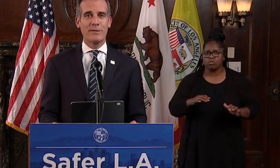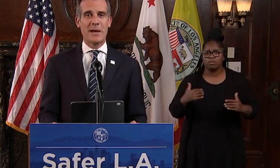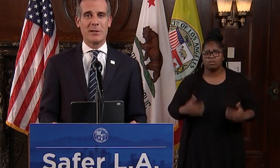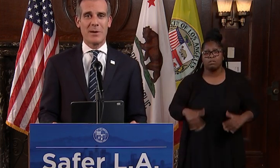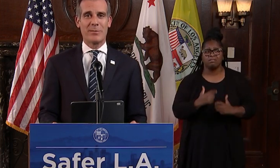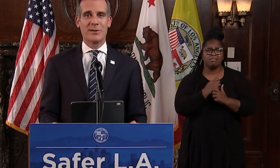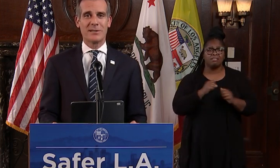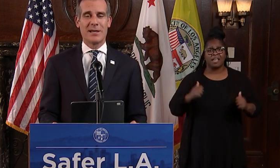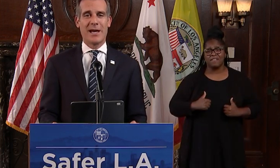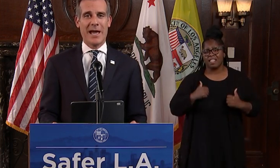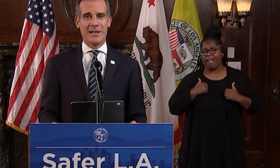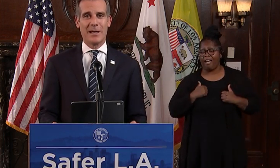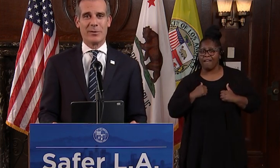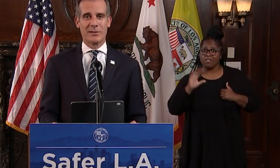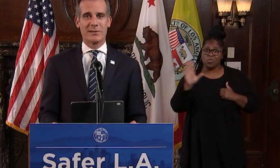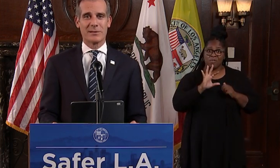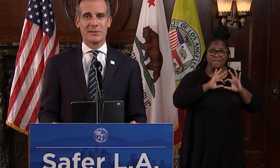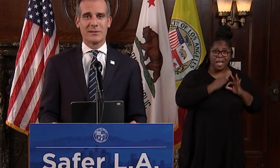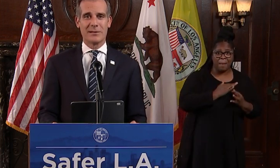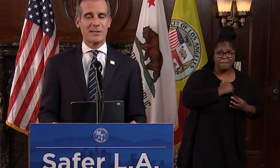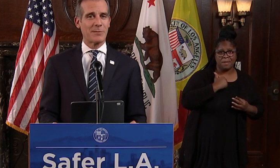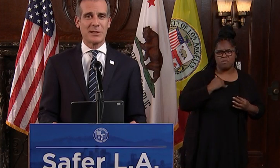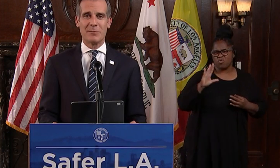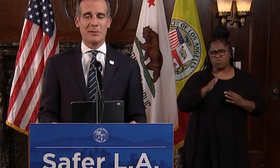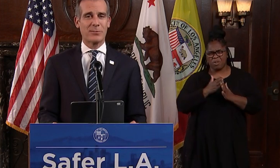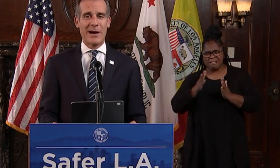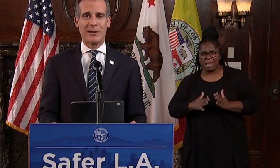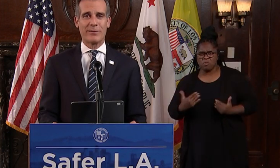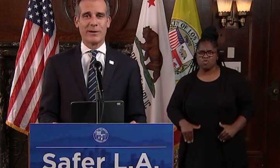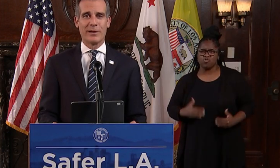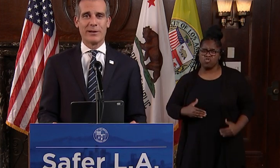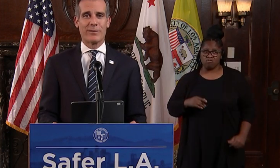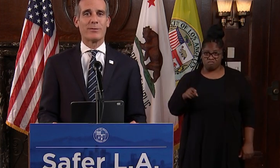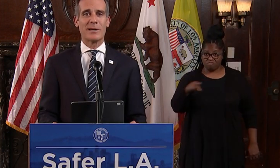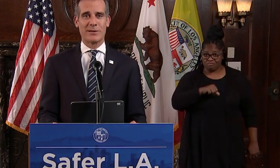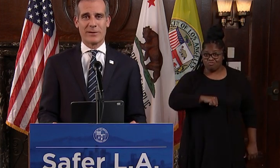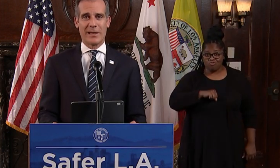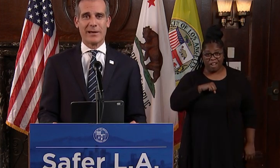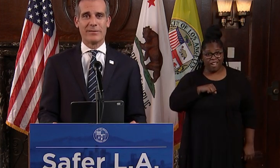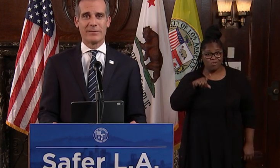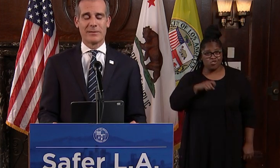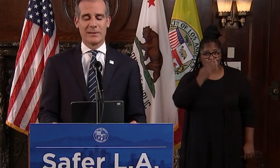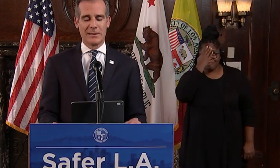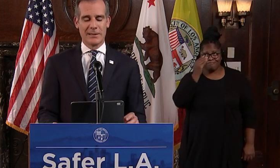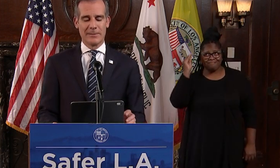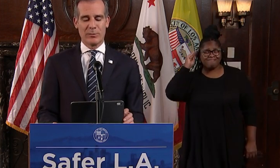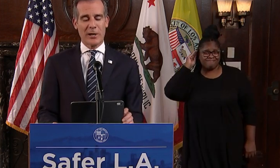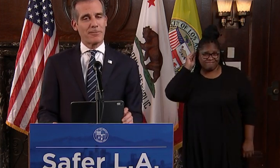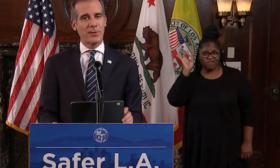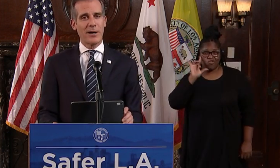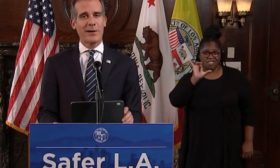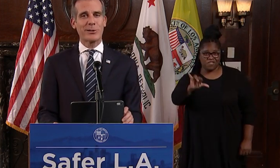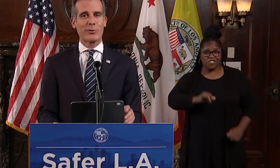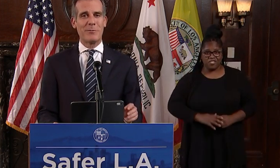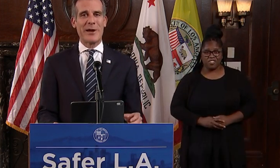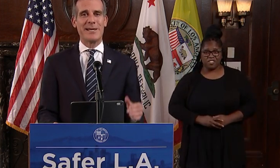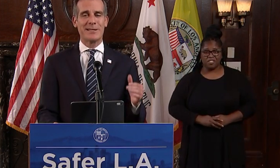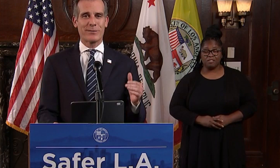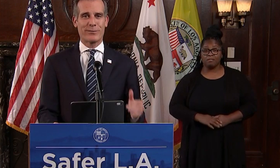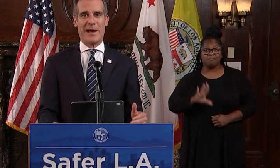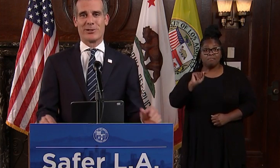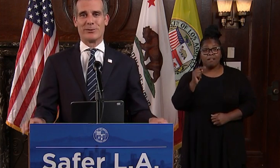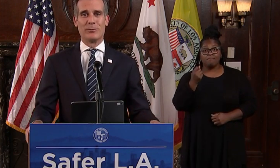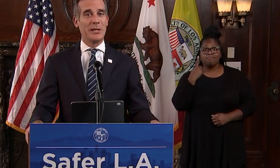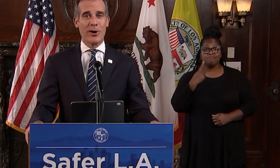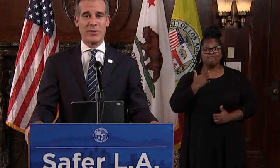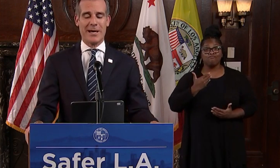of your family members and neighbors. That's something to be proud of for the rest of your life. But our progress remains